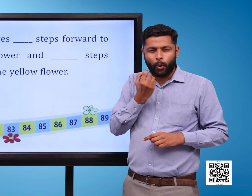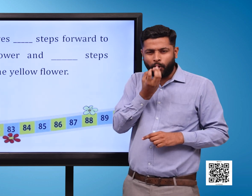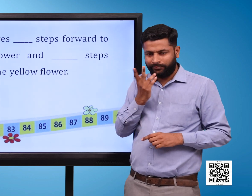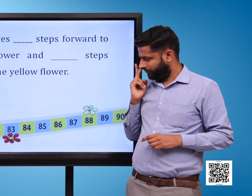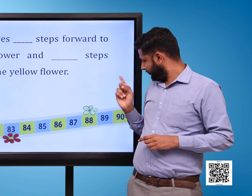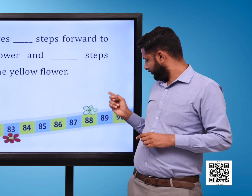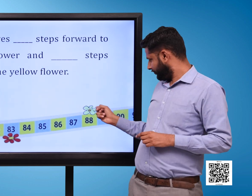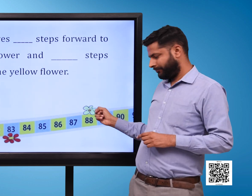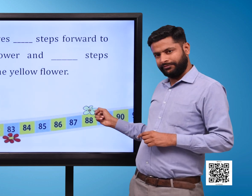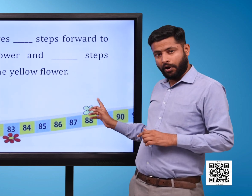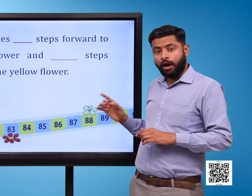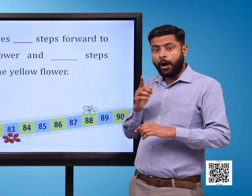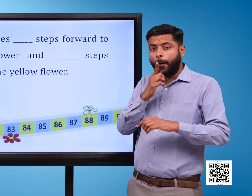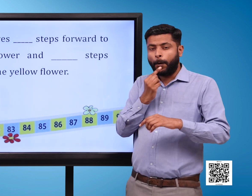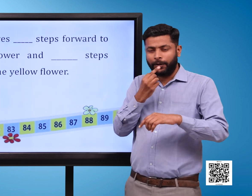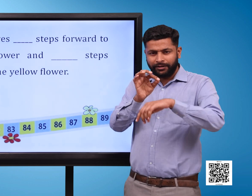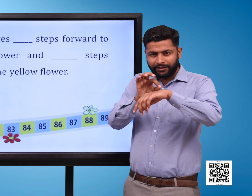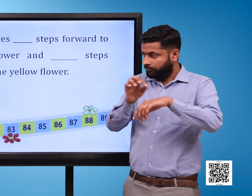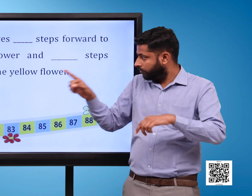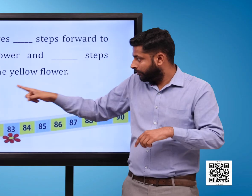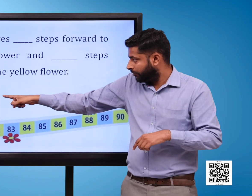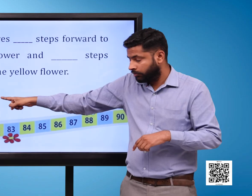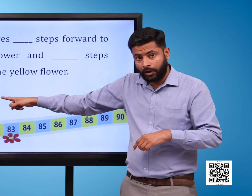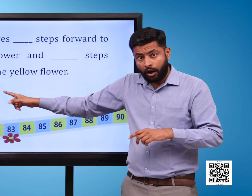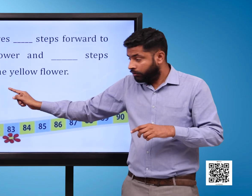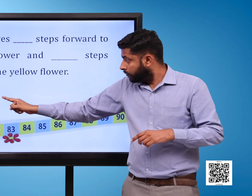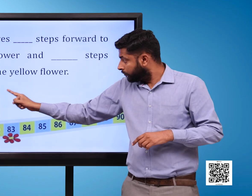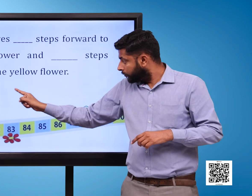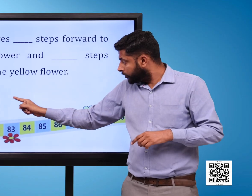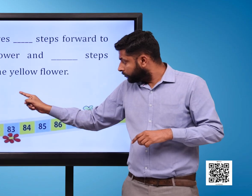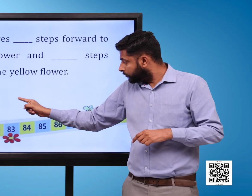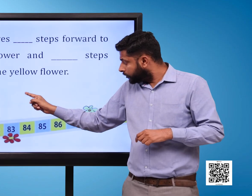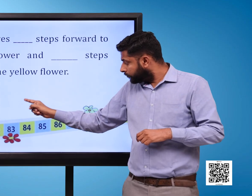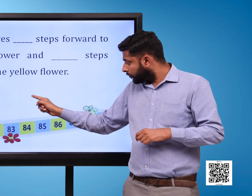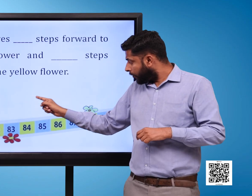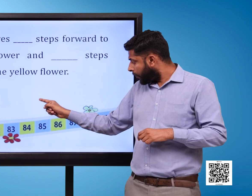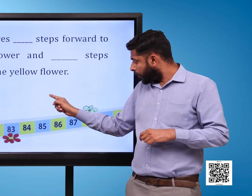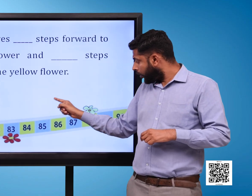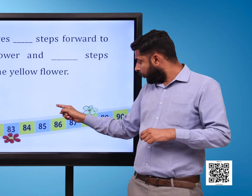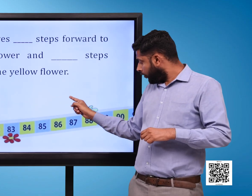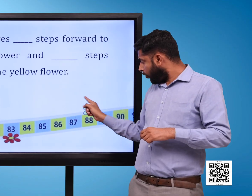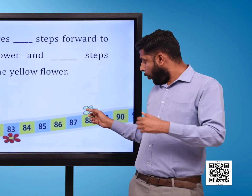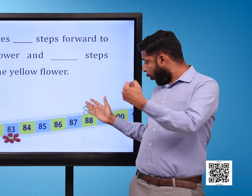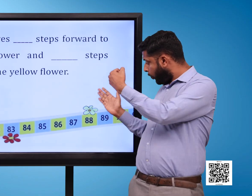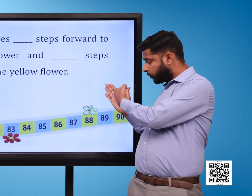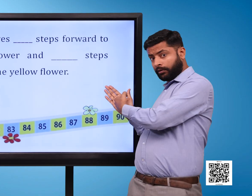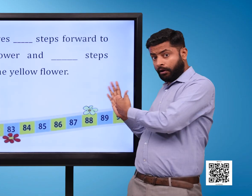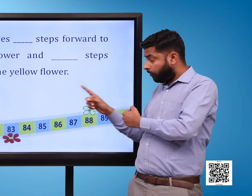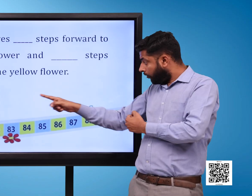blank steps forward to yellow flower